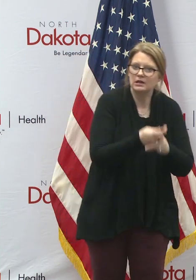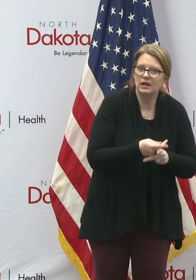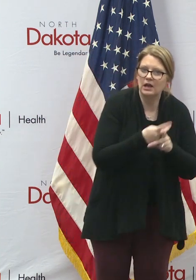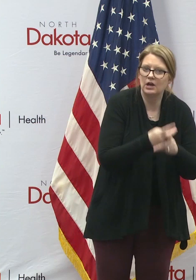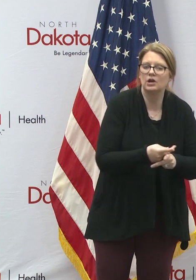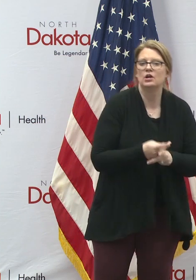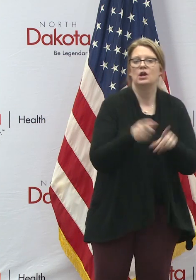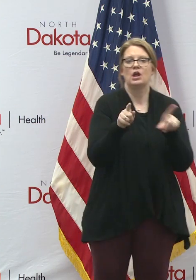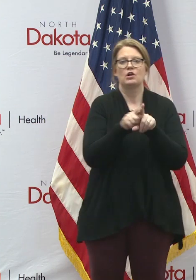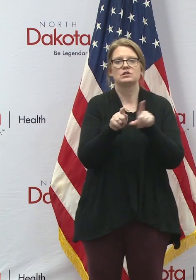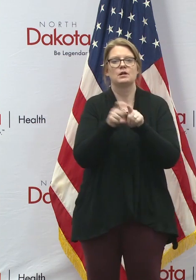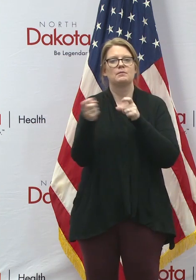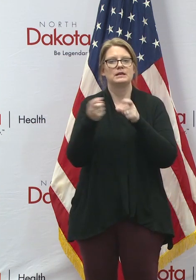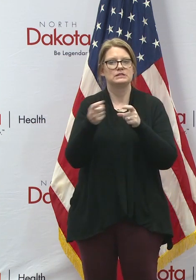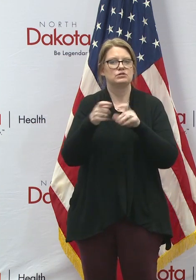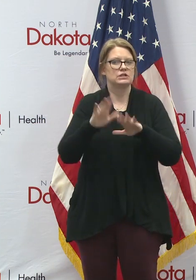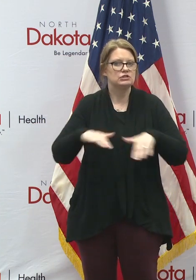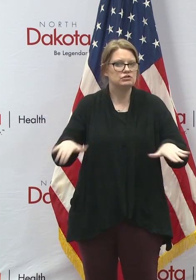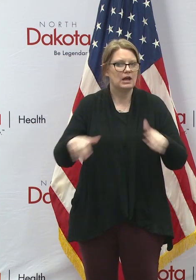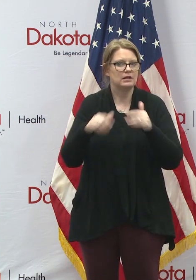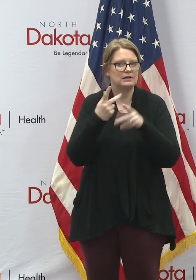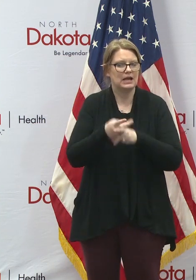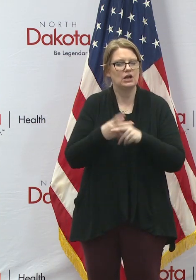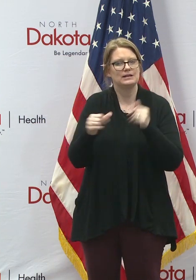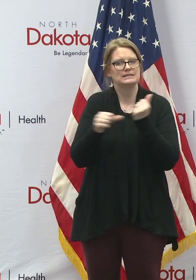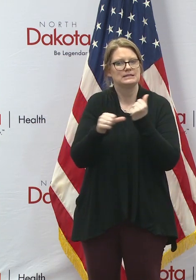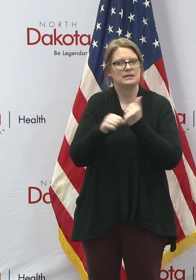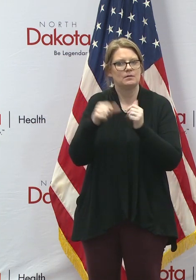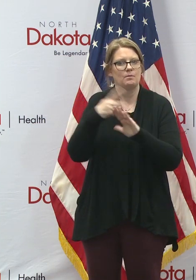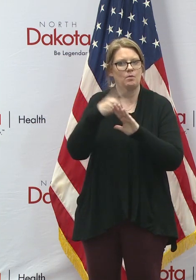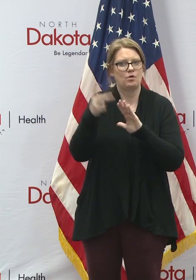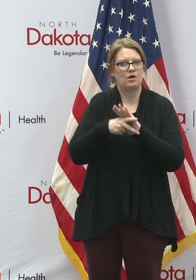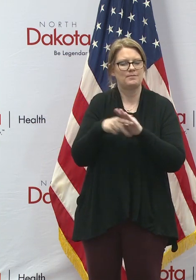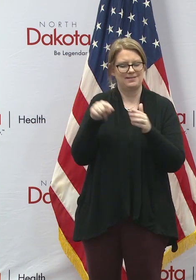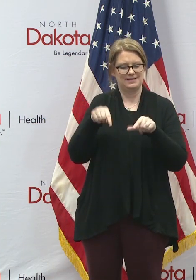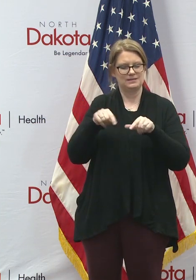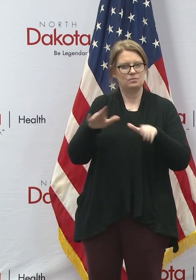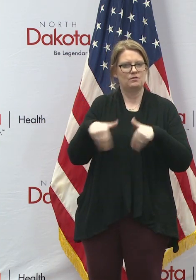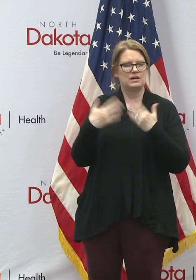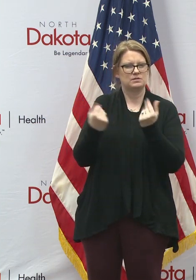assistance program that provides payment support to lower income families.